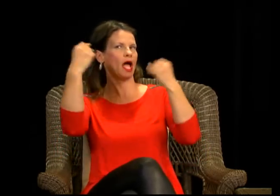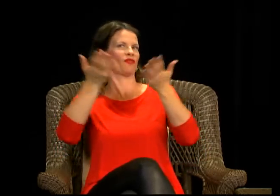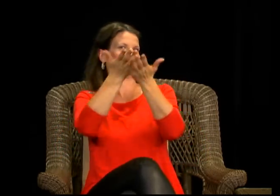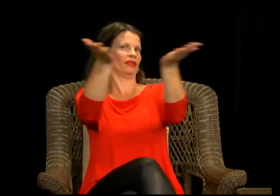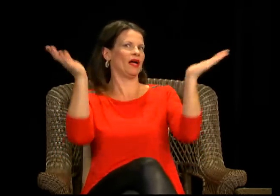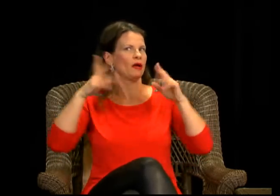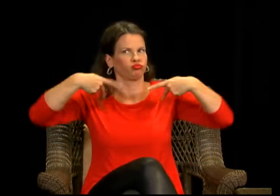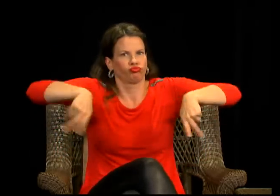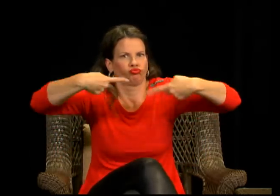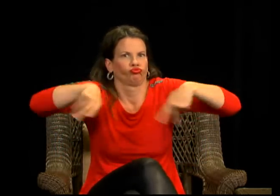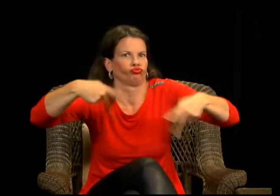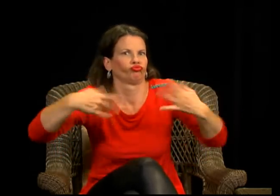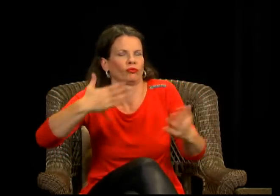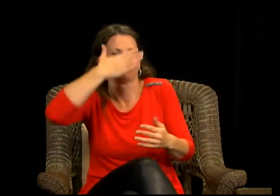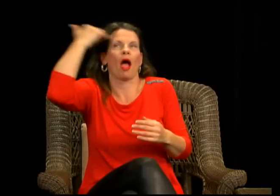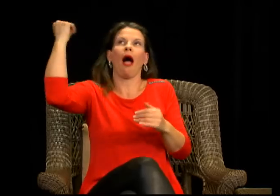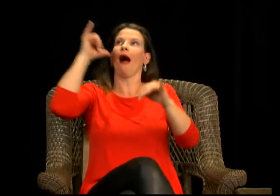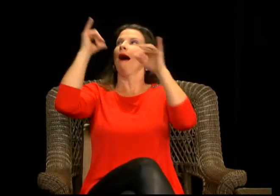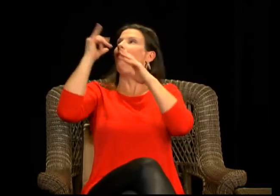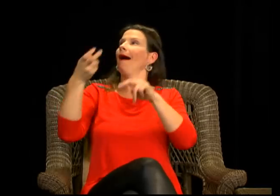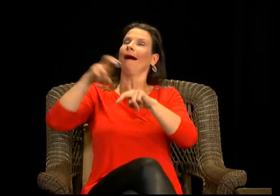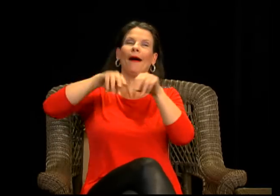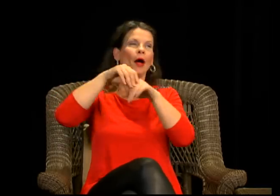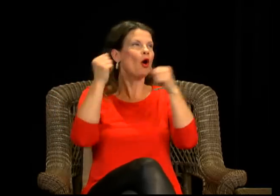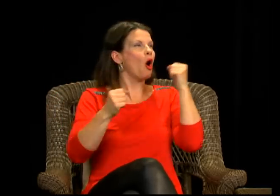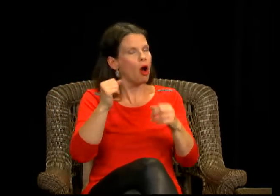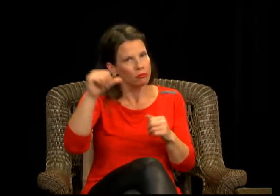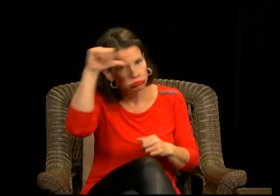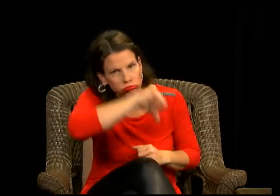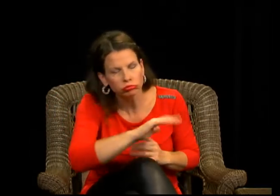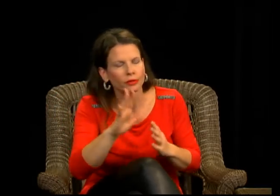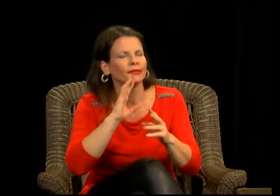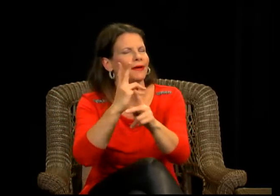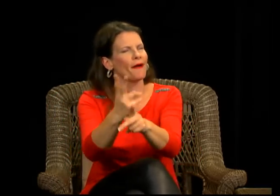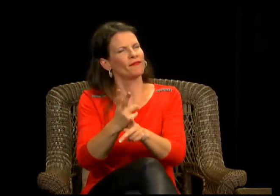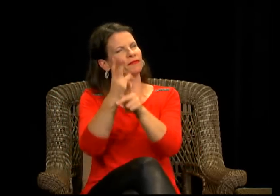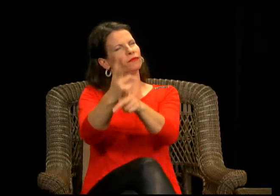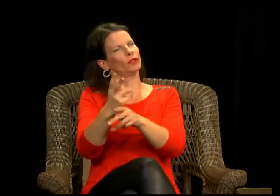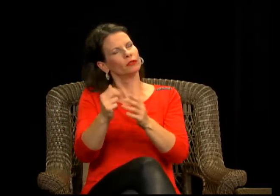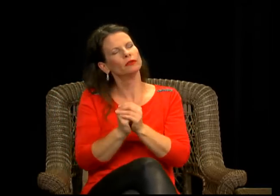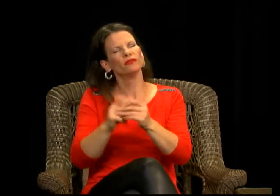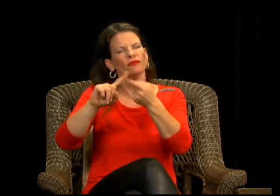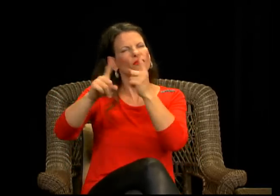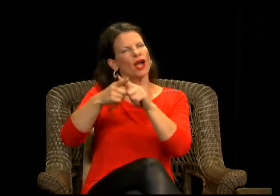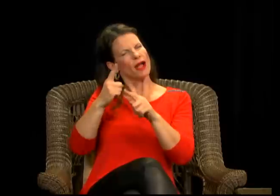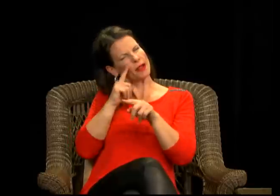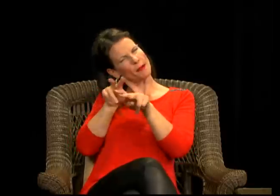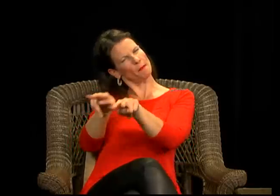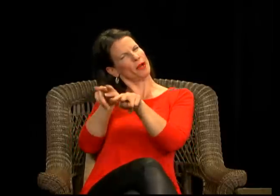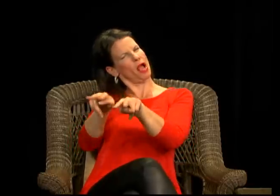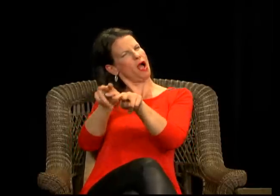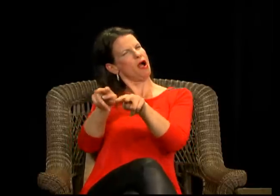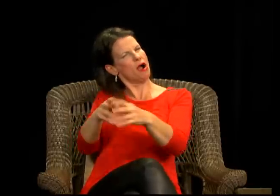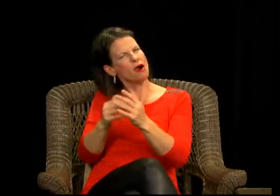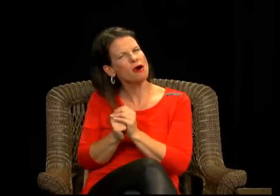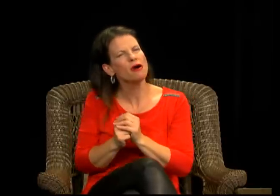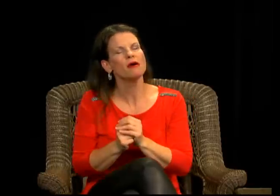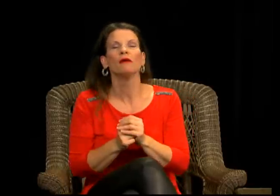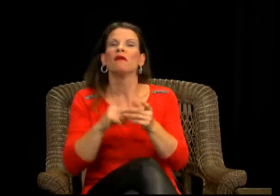of people like to party and get drunk and then drive and remember not to do that, please. It's